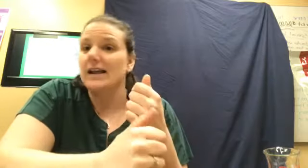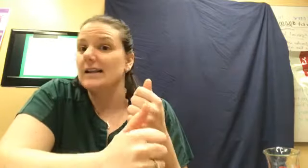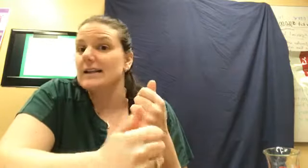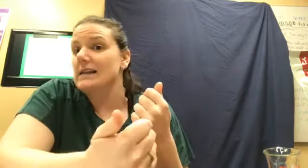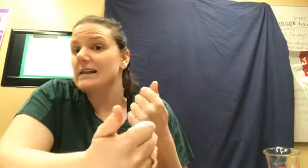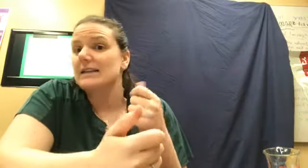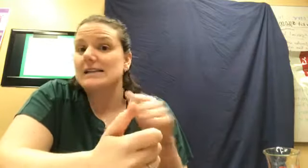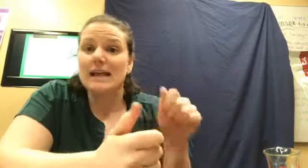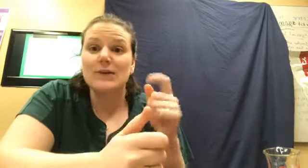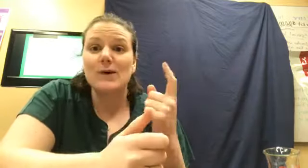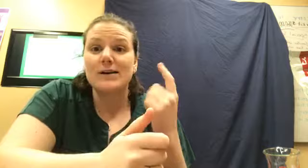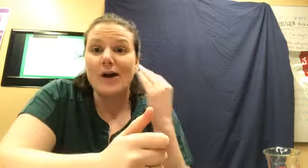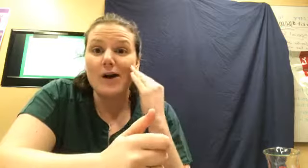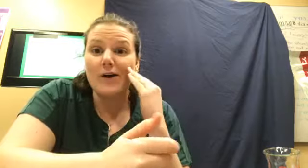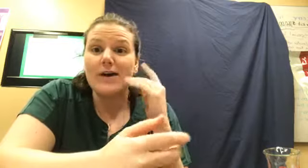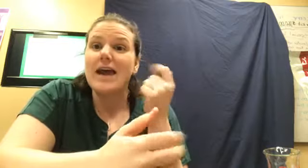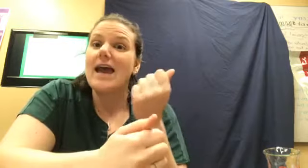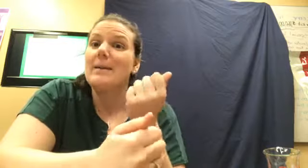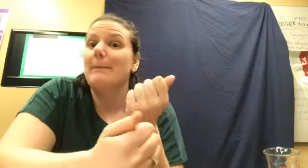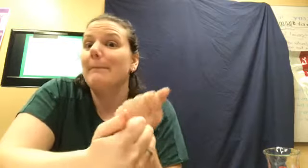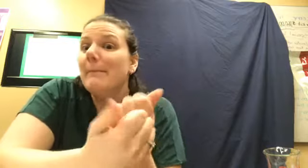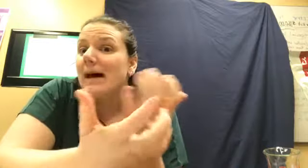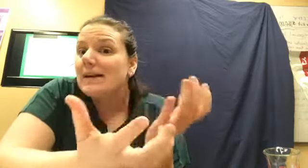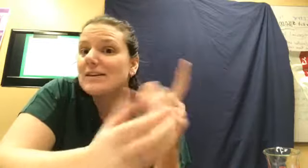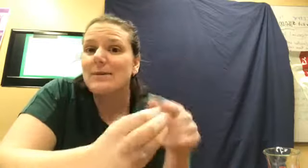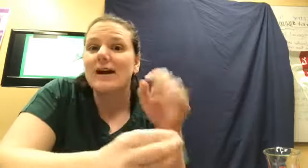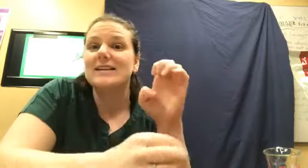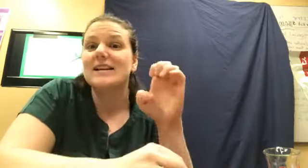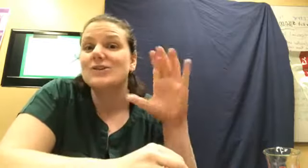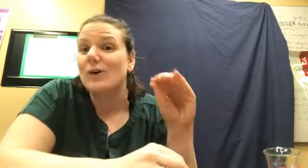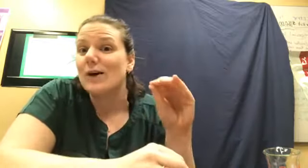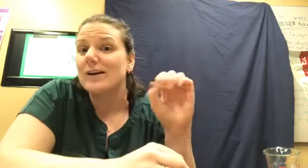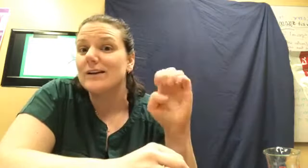Does anyone know much about essential oils?